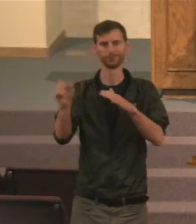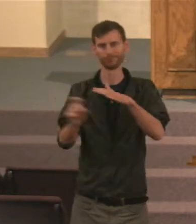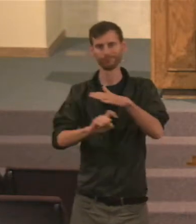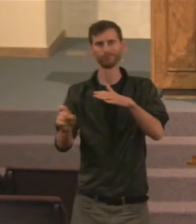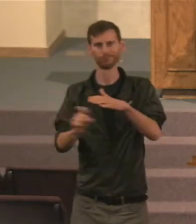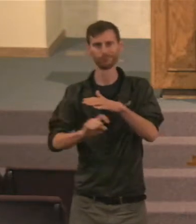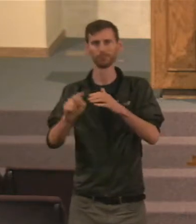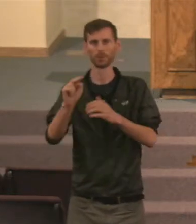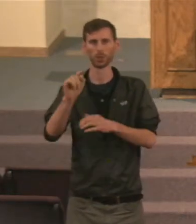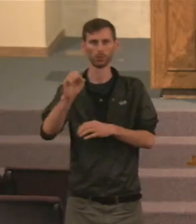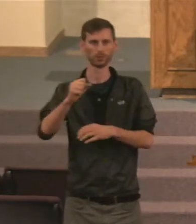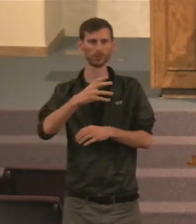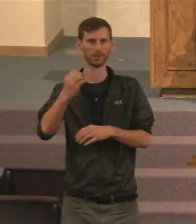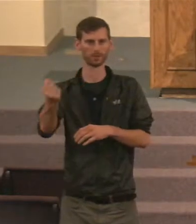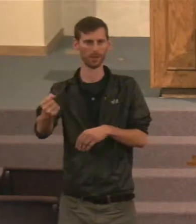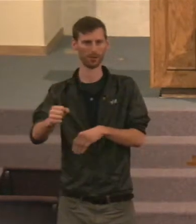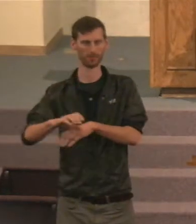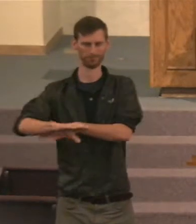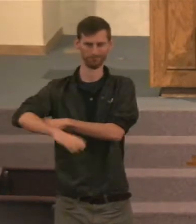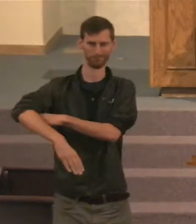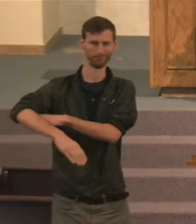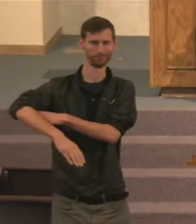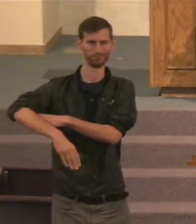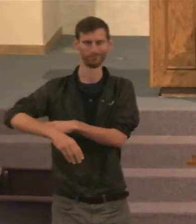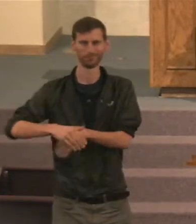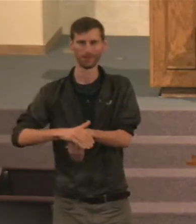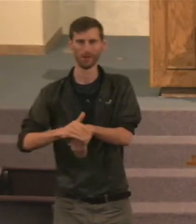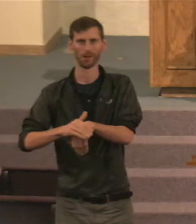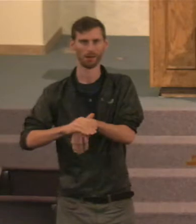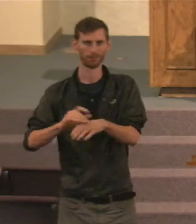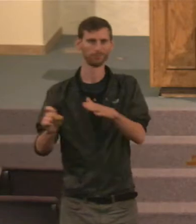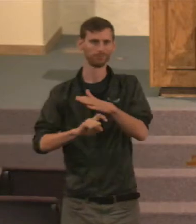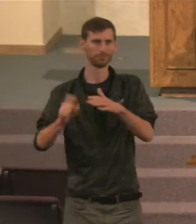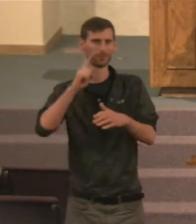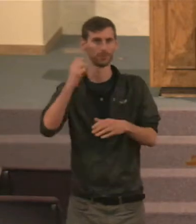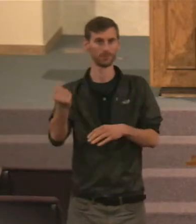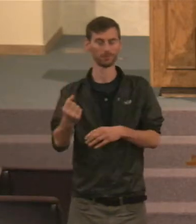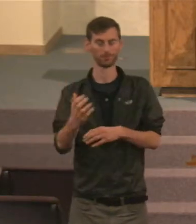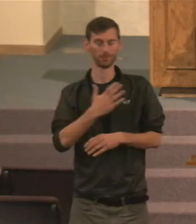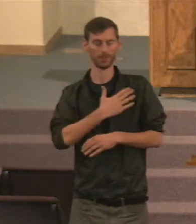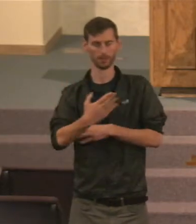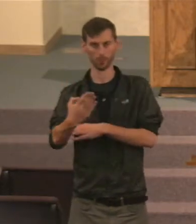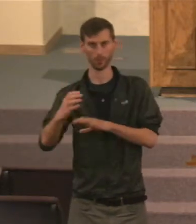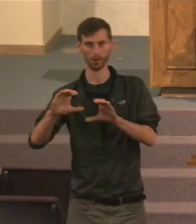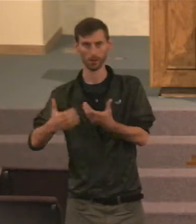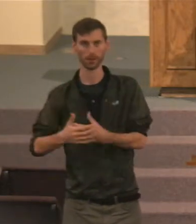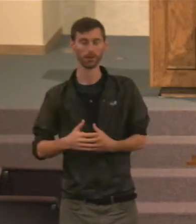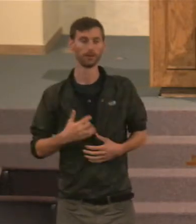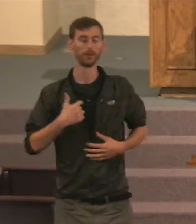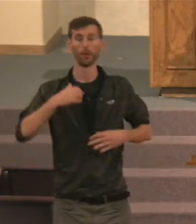off my notes for my Sunday morning class. And what I didn't know was they bought a new printer.